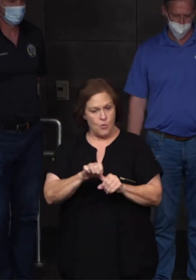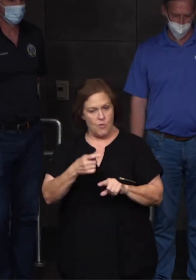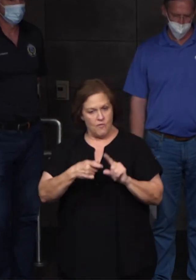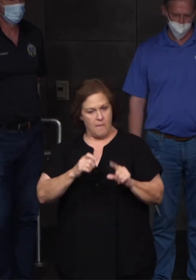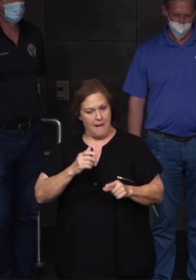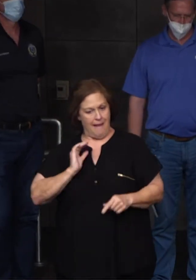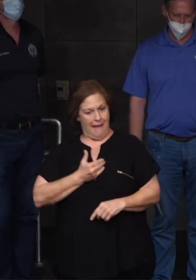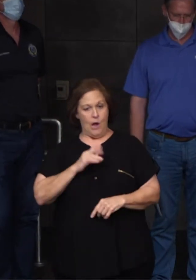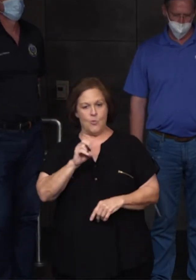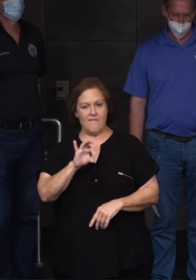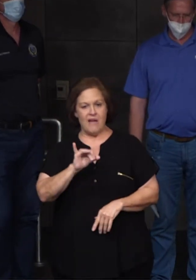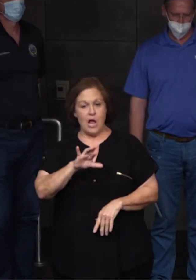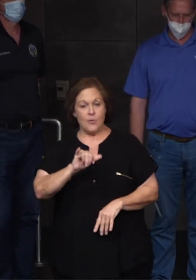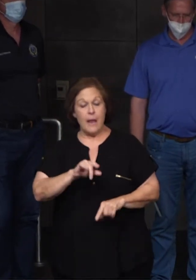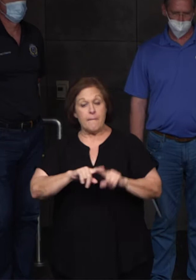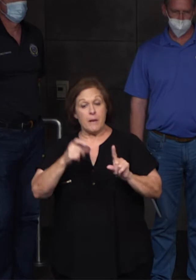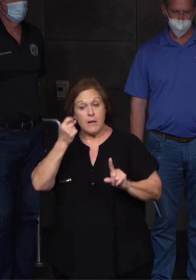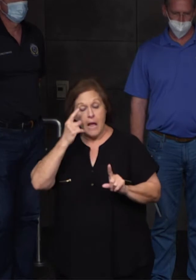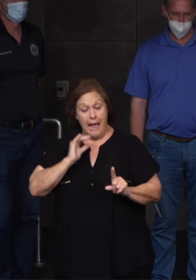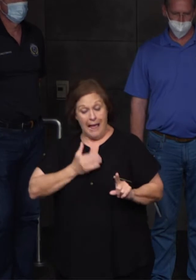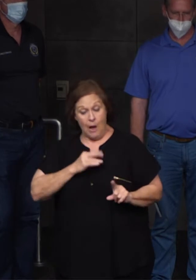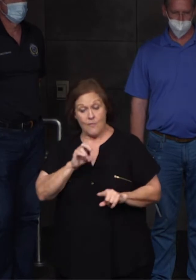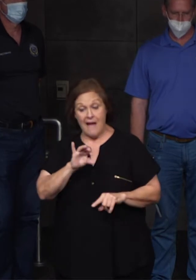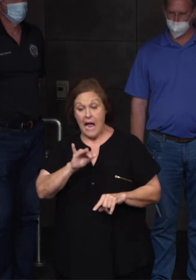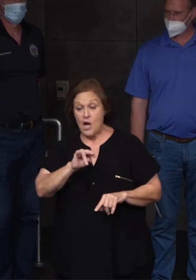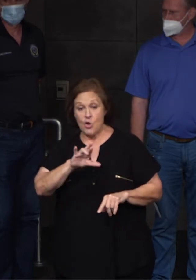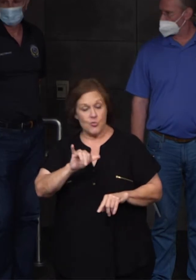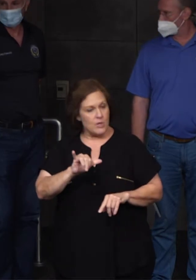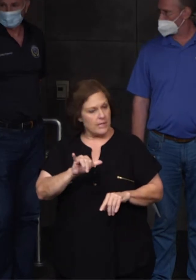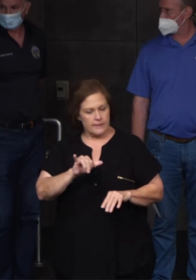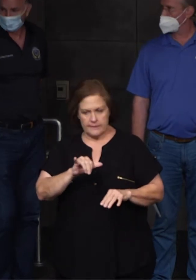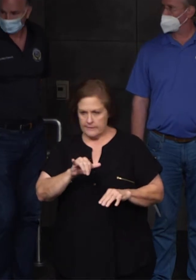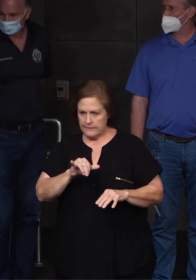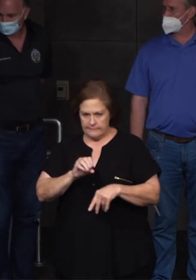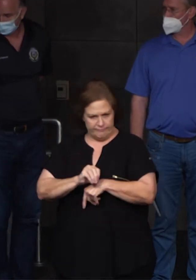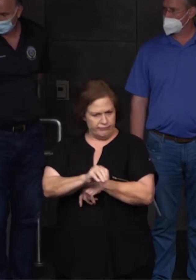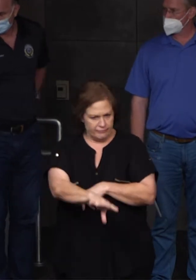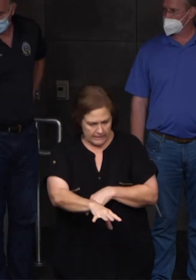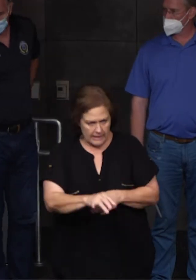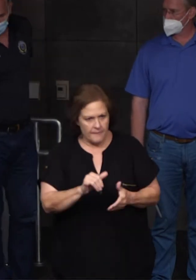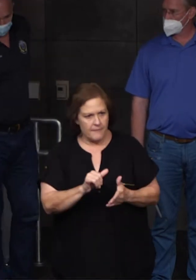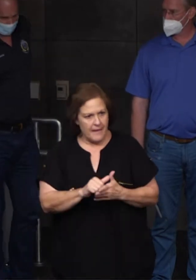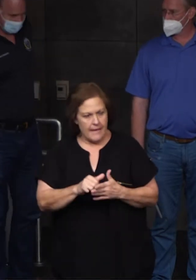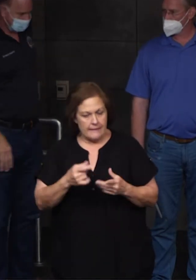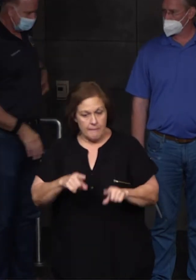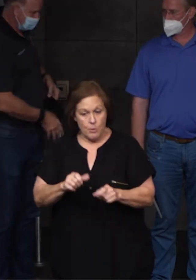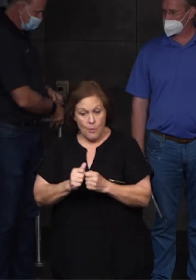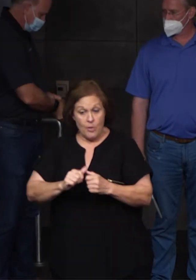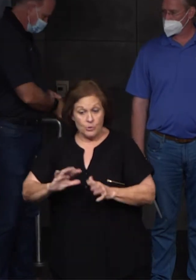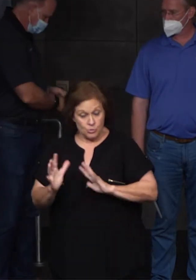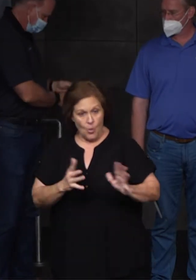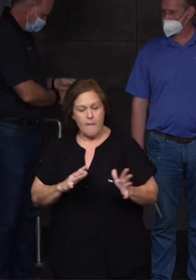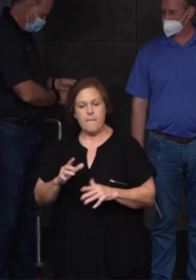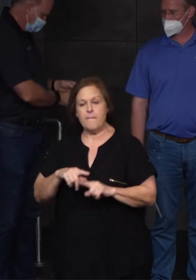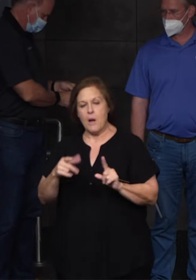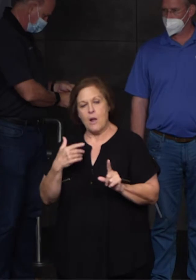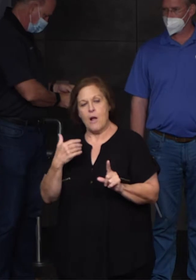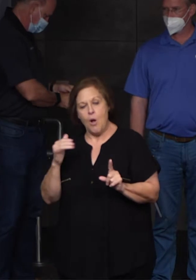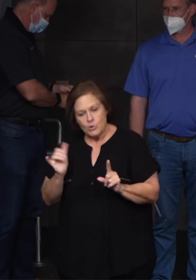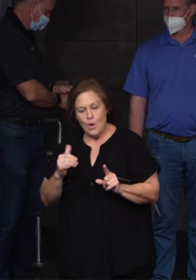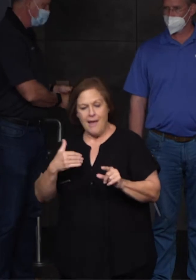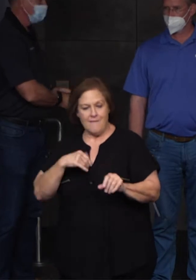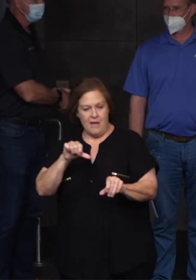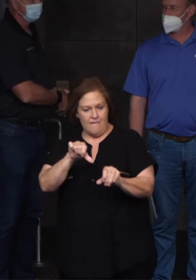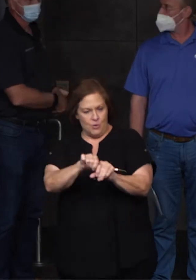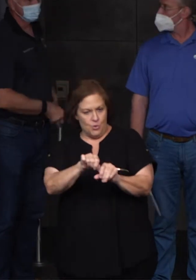Unfortunately, our refineries got hit. So not only are we dealing with the normal issues of a storm, but we also have a fuel